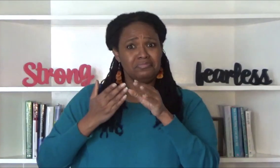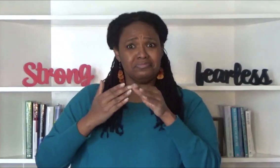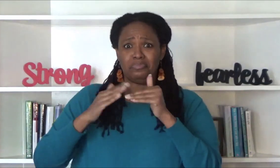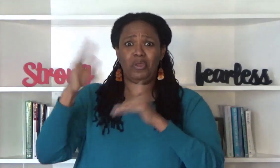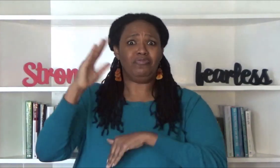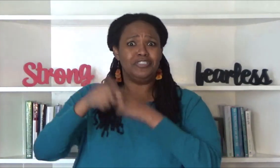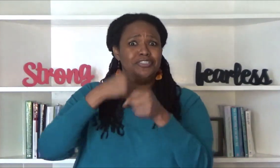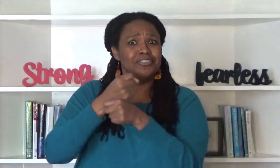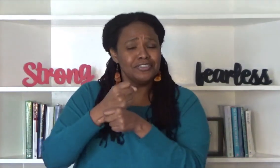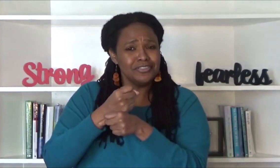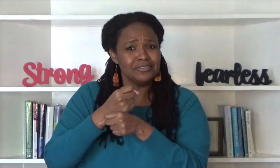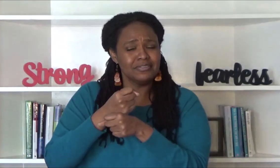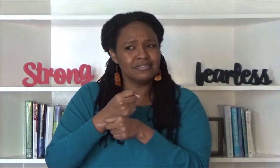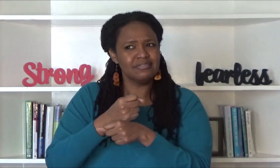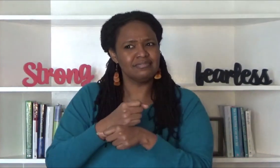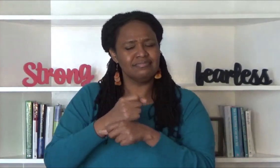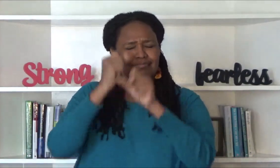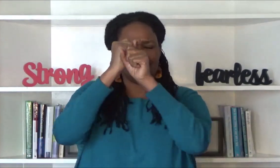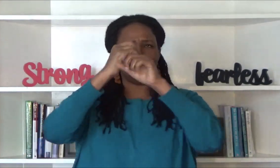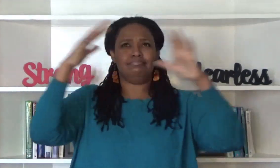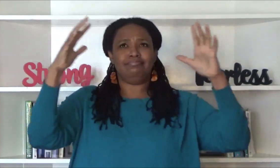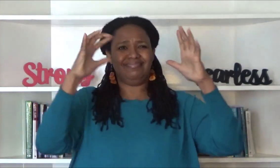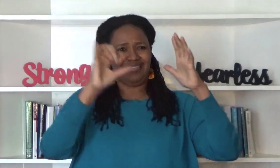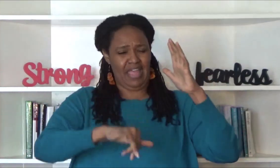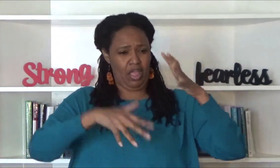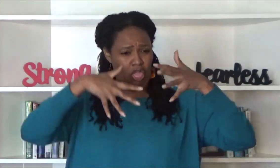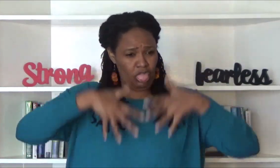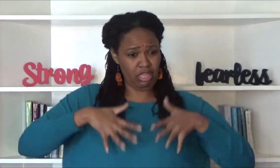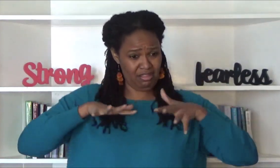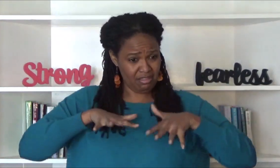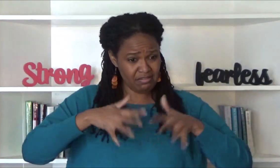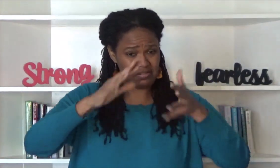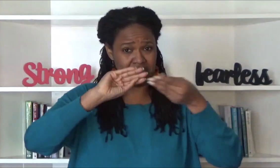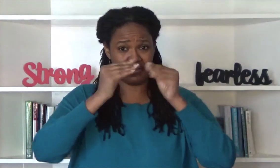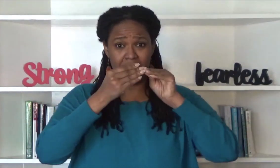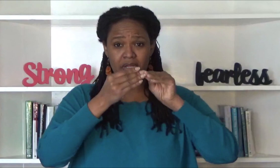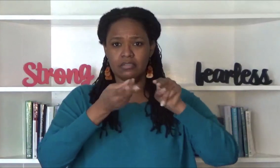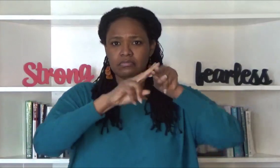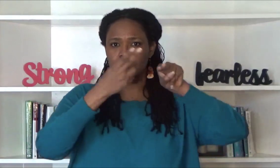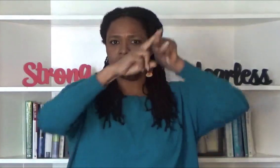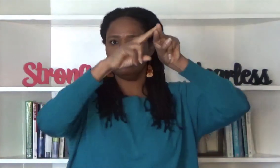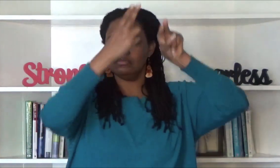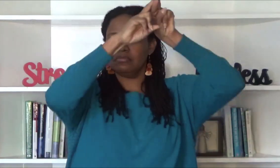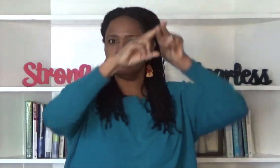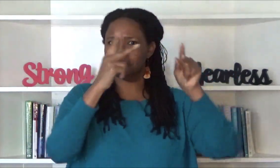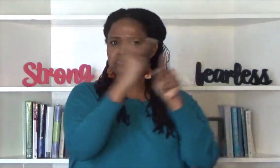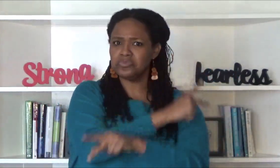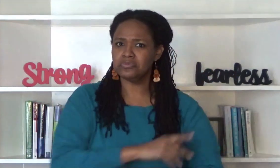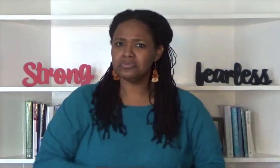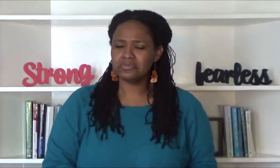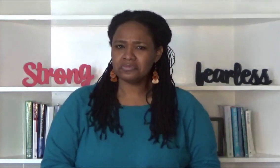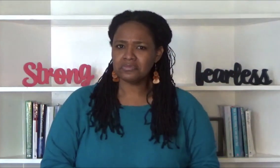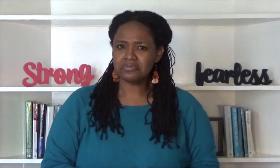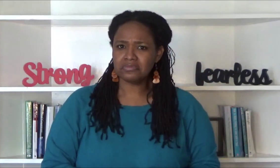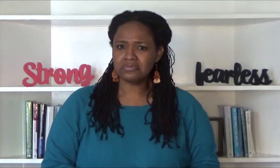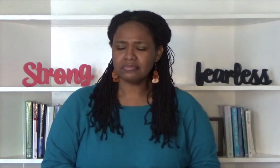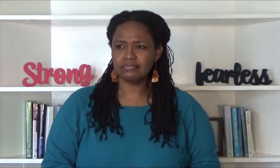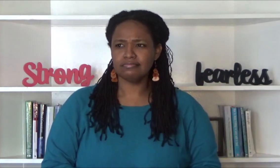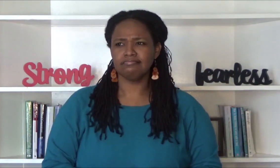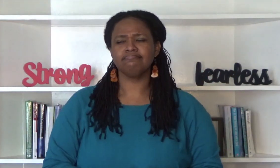now imagine how these numbers have increased when we think about